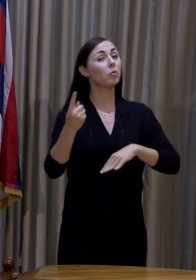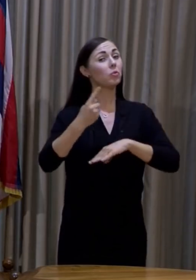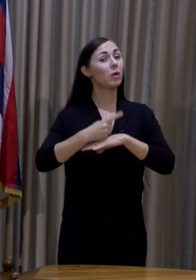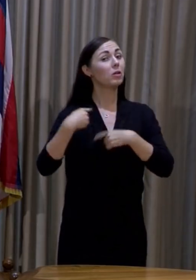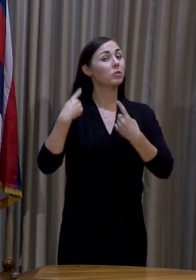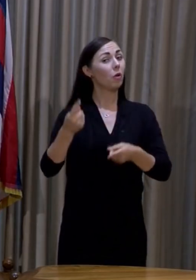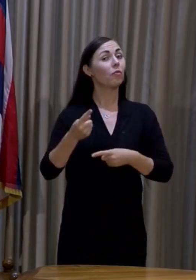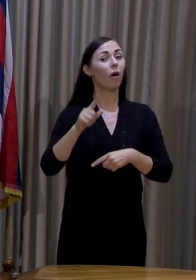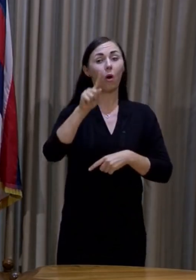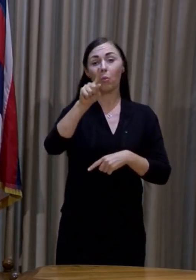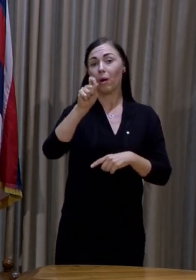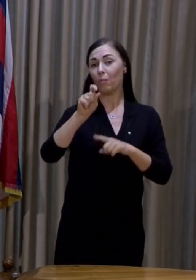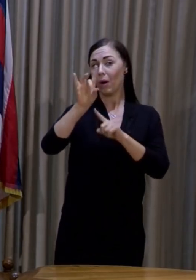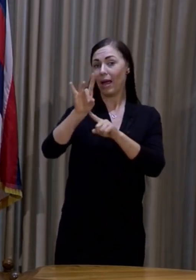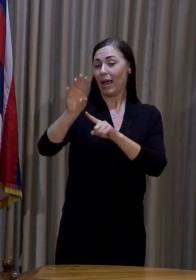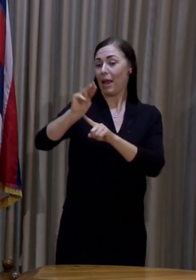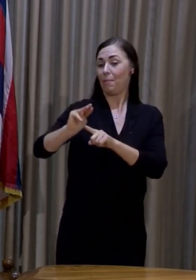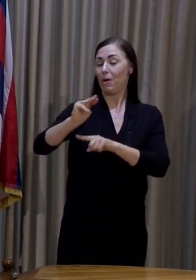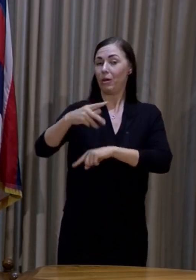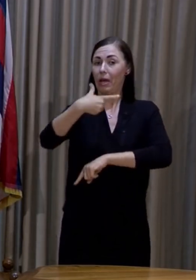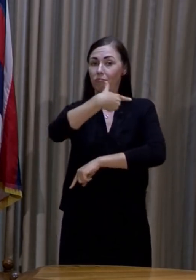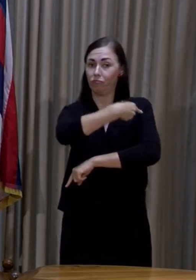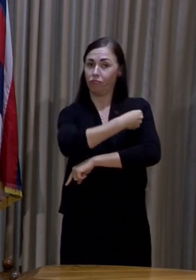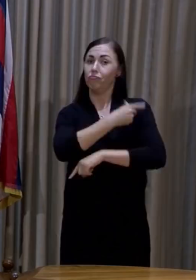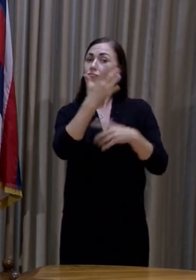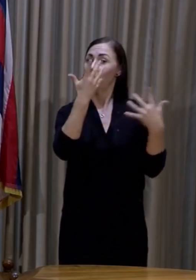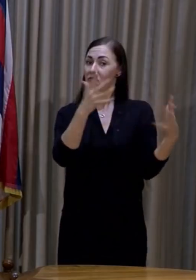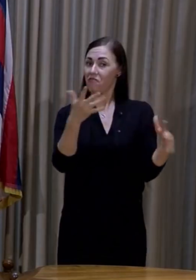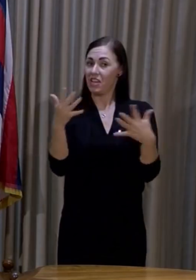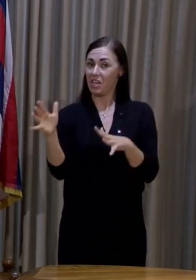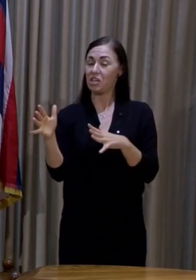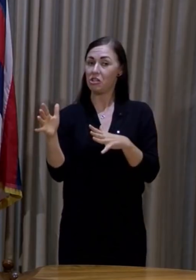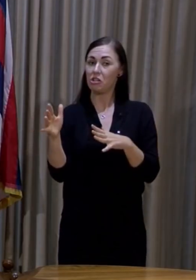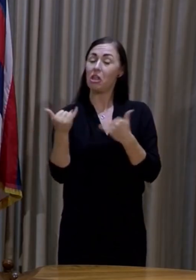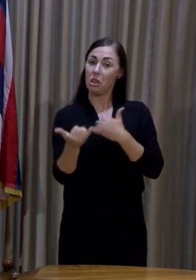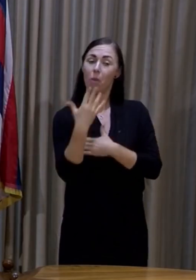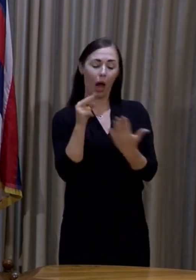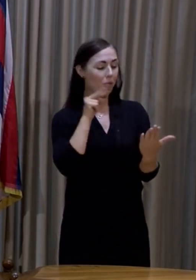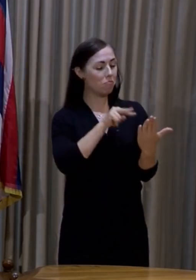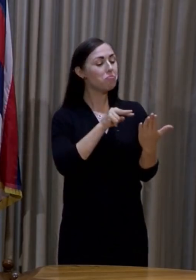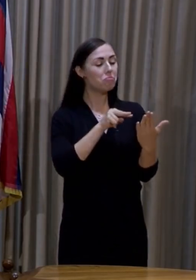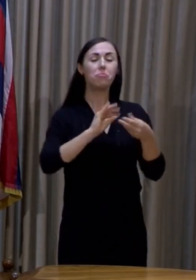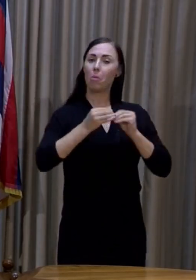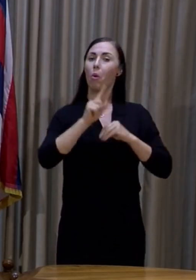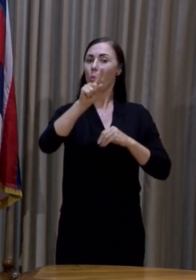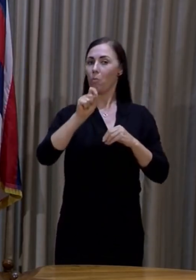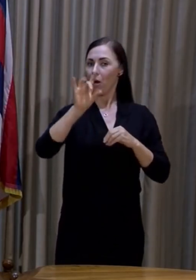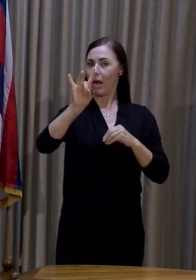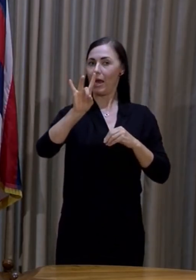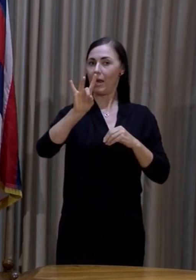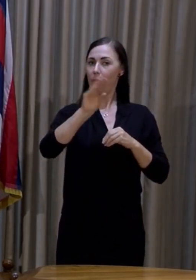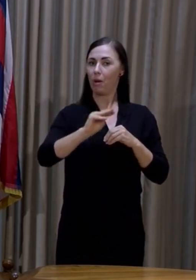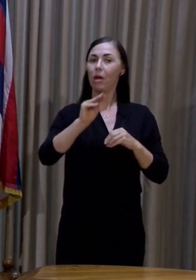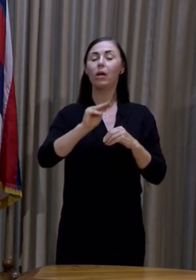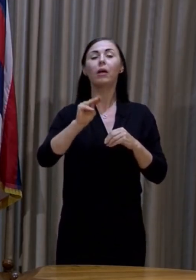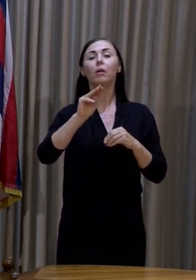vaccination doses. When I checked the report this morning, we're at